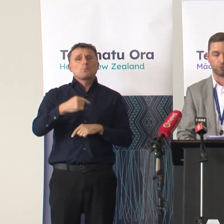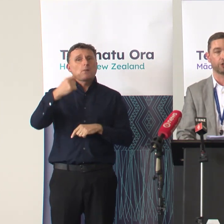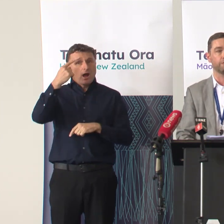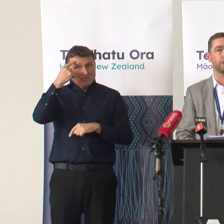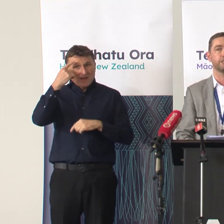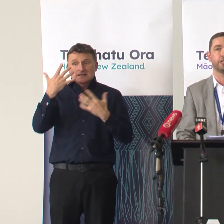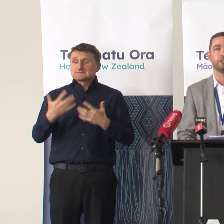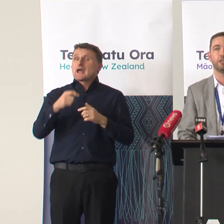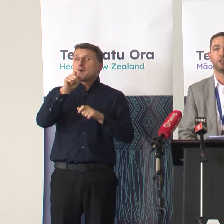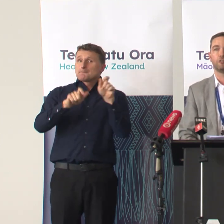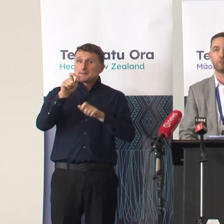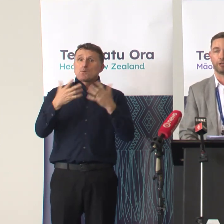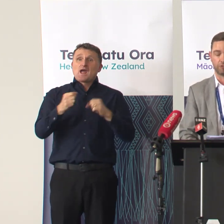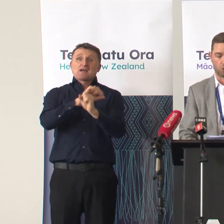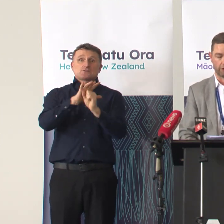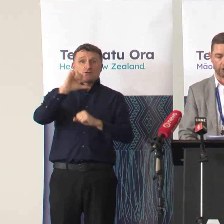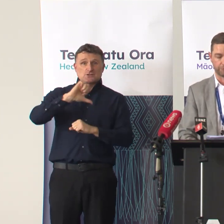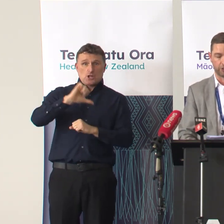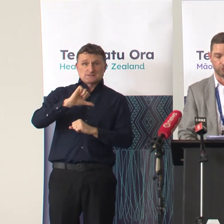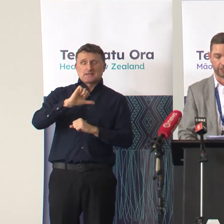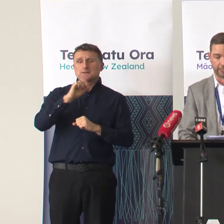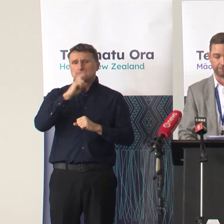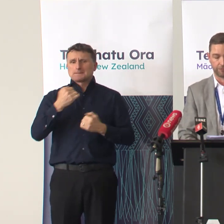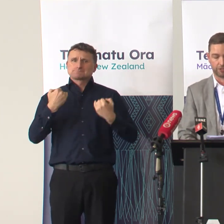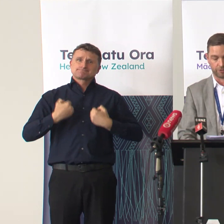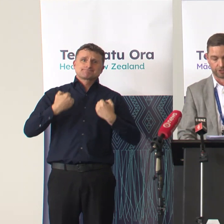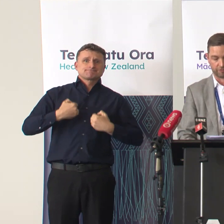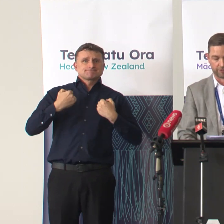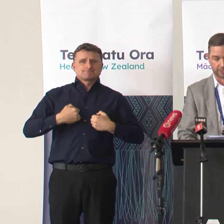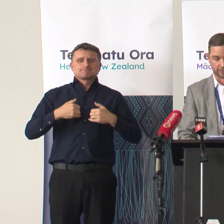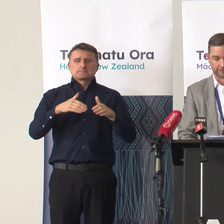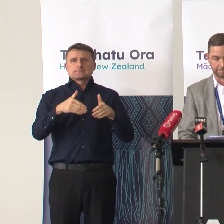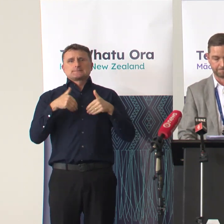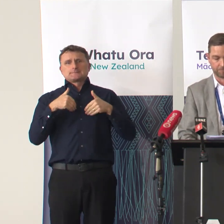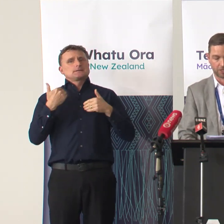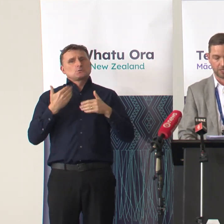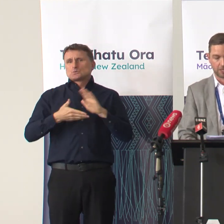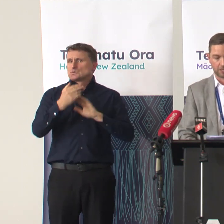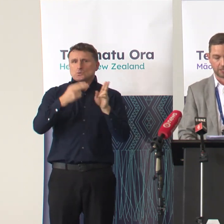in people with COVID-19 requiring hospital level care which is fantastic.